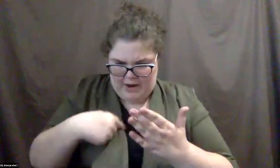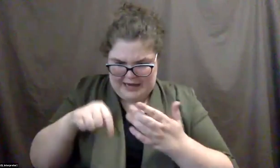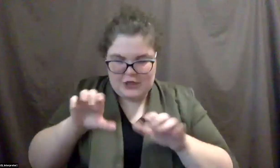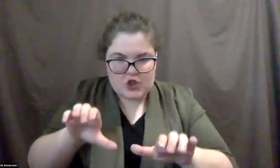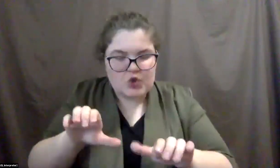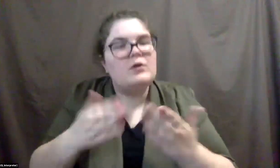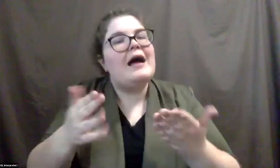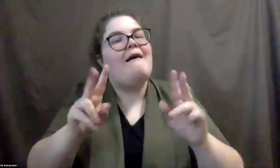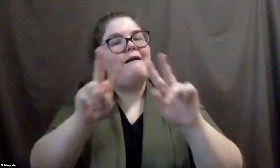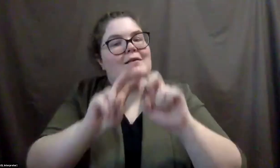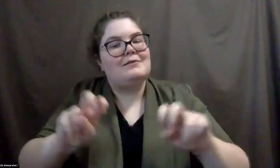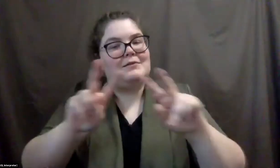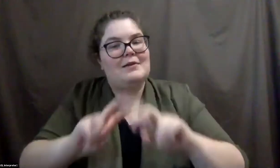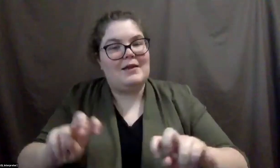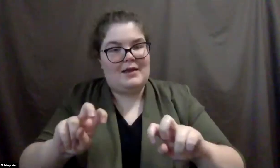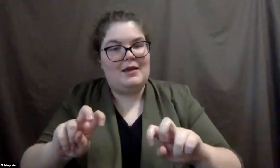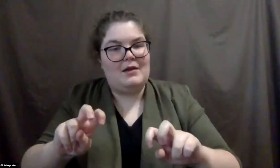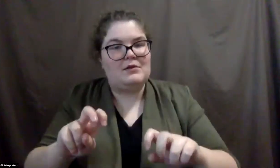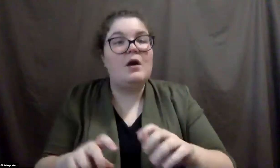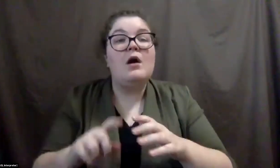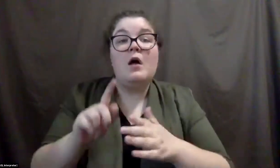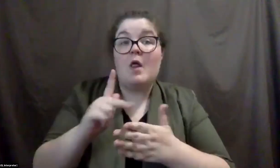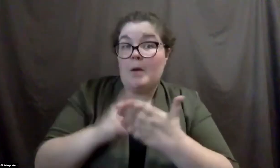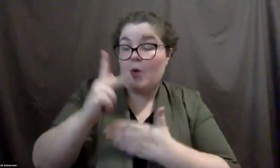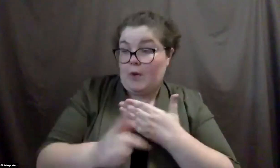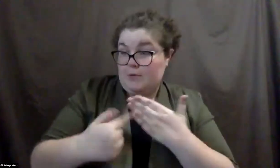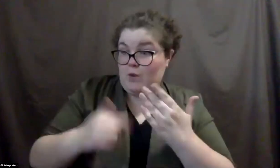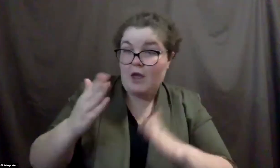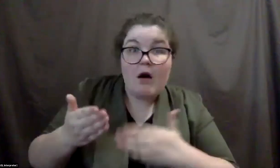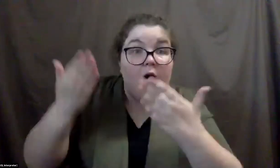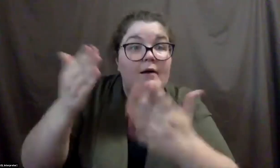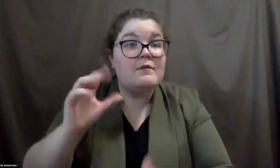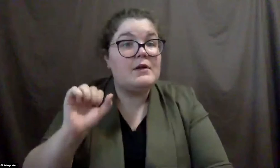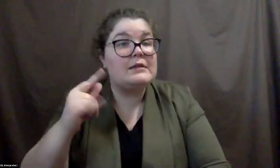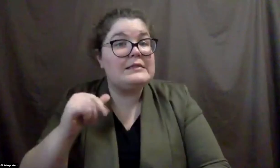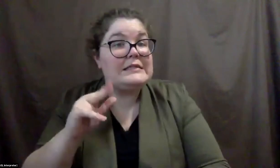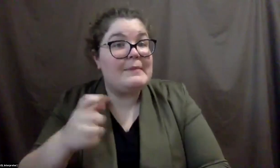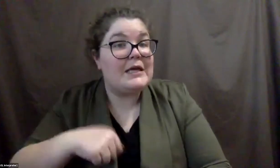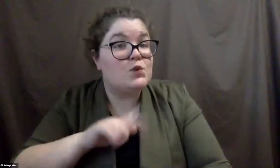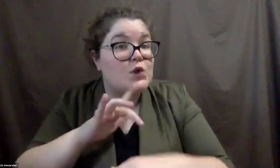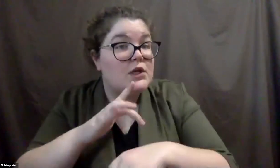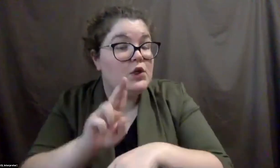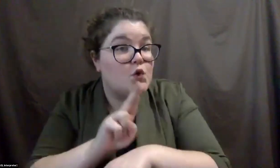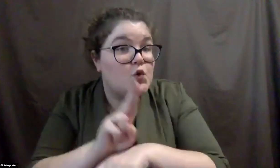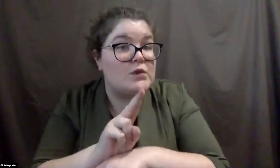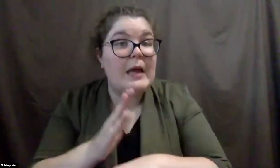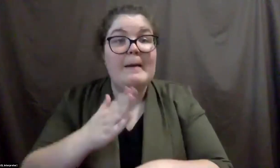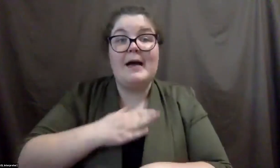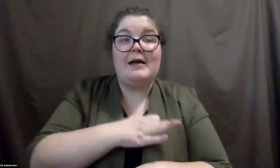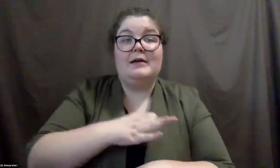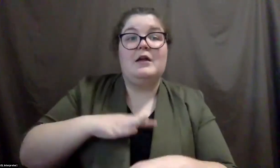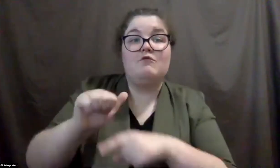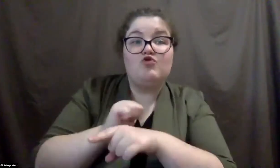an assessment. So you look at what are the programs that we offer? What are the spaces that we use? What kind of training do our staff have?